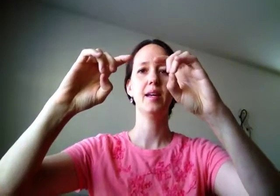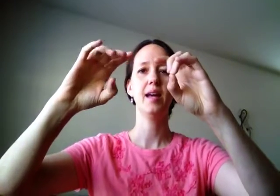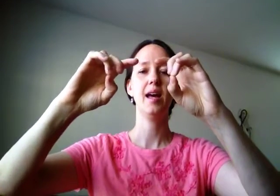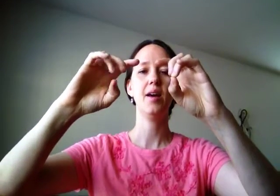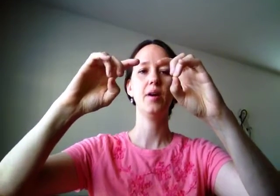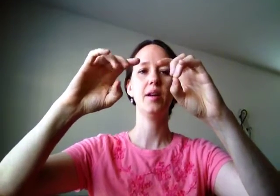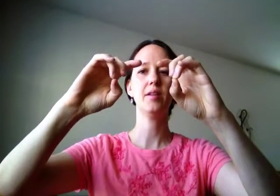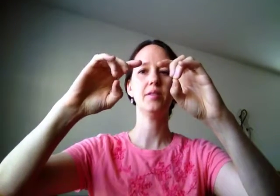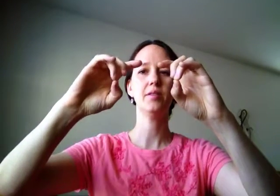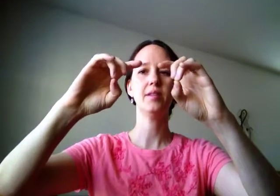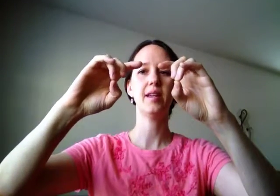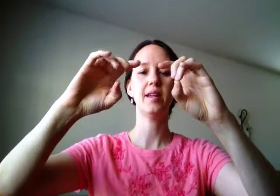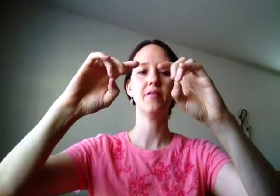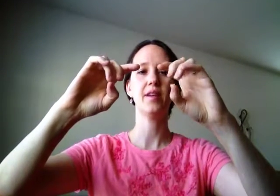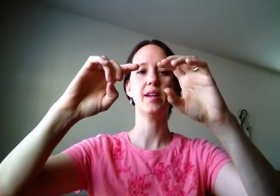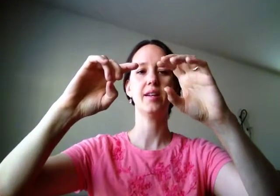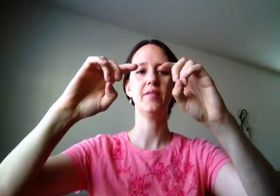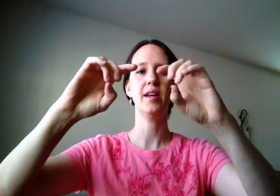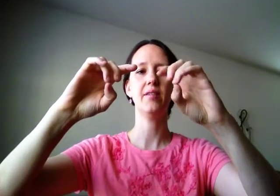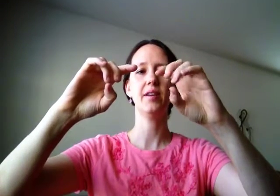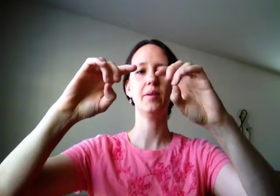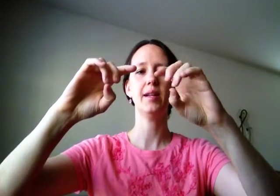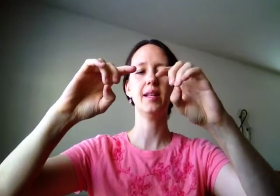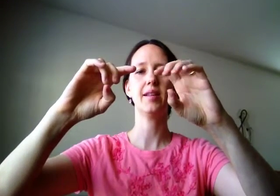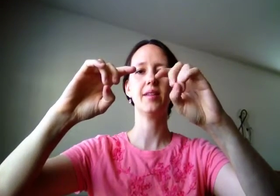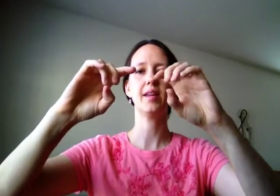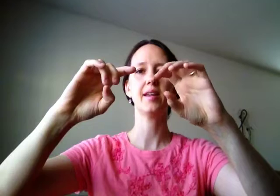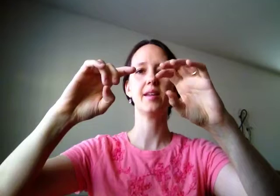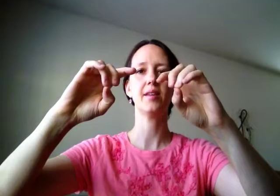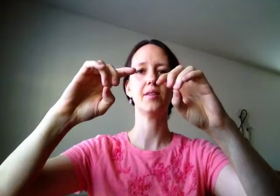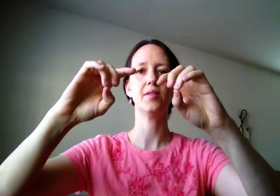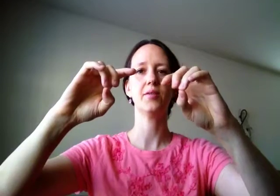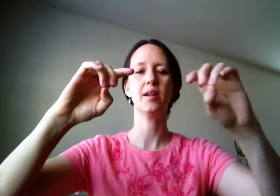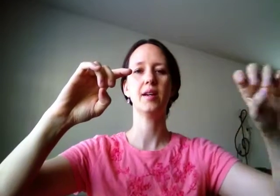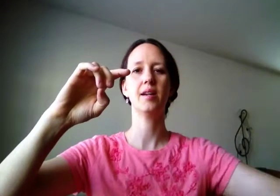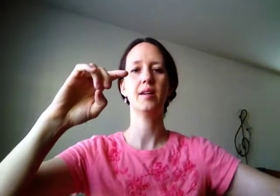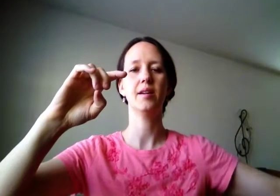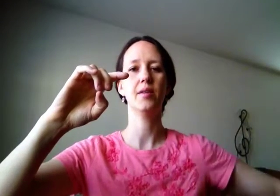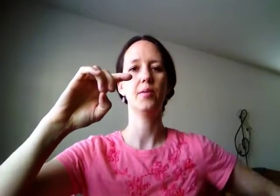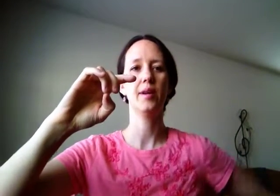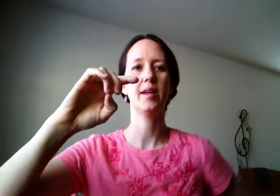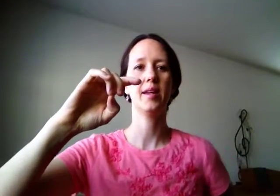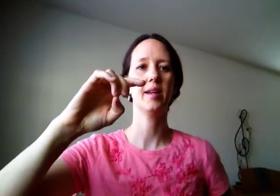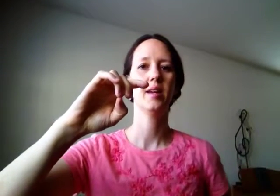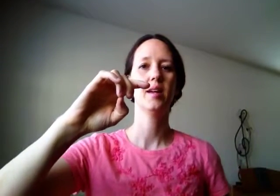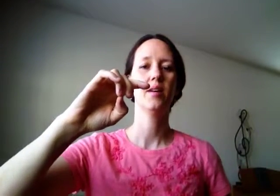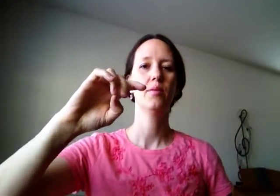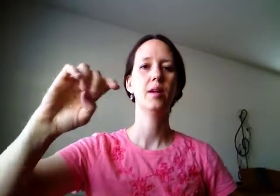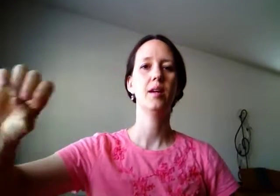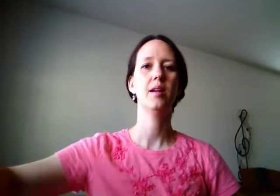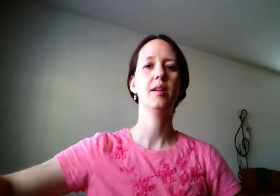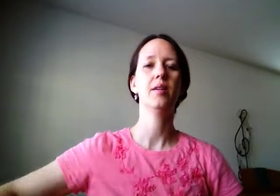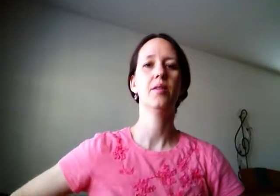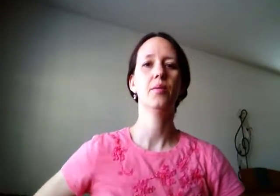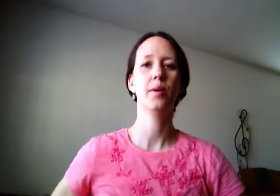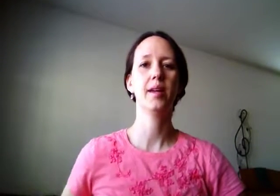How are you today, friend? Very well, I thank you. Run away. Run away.